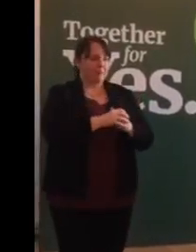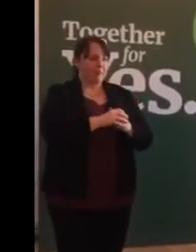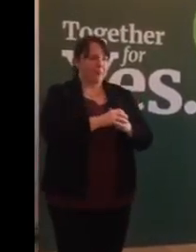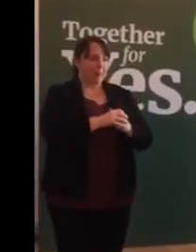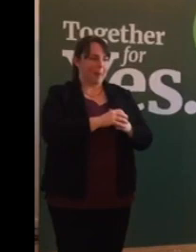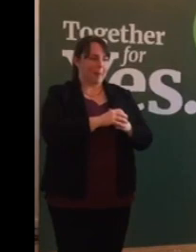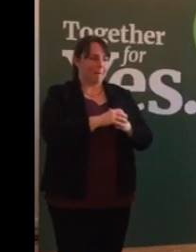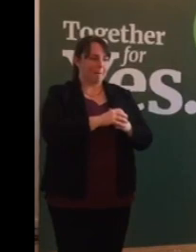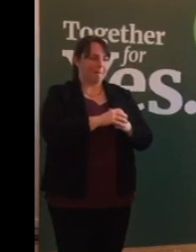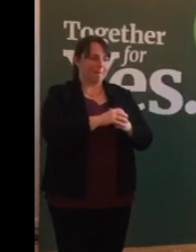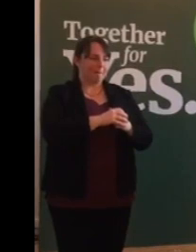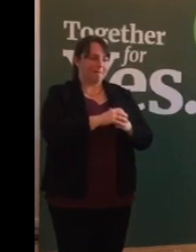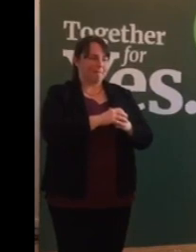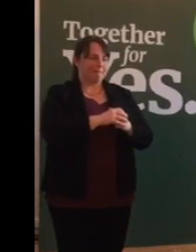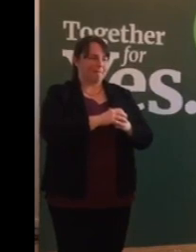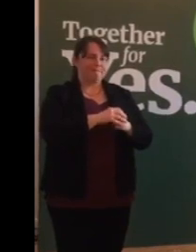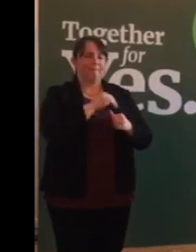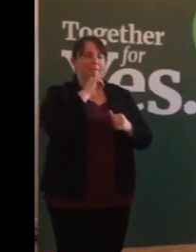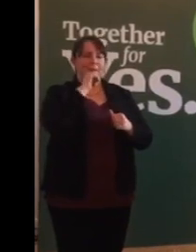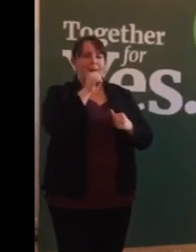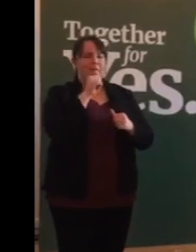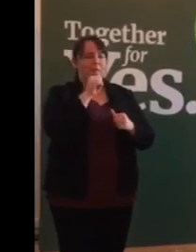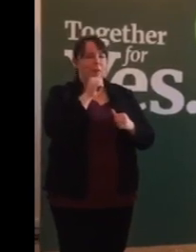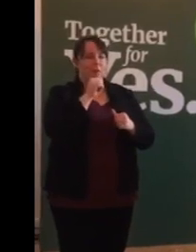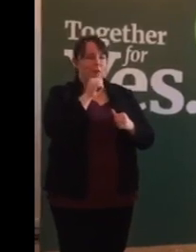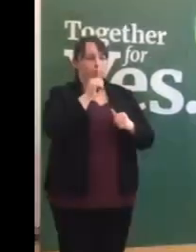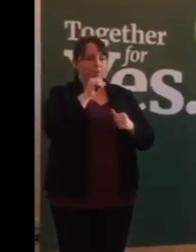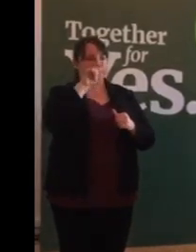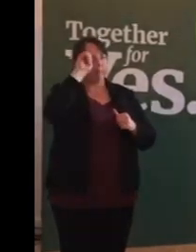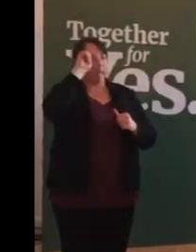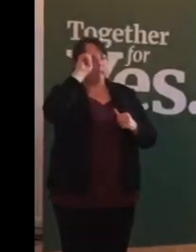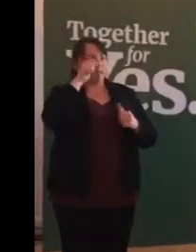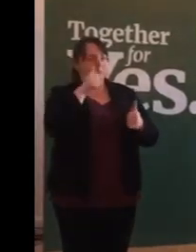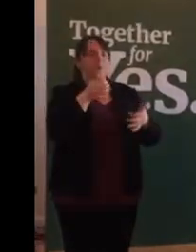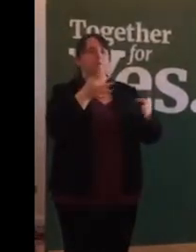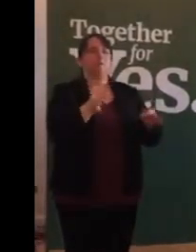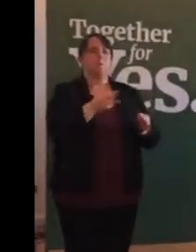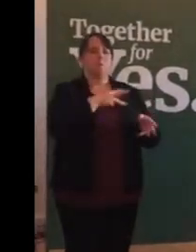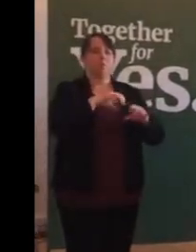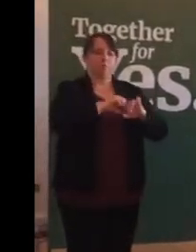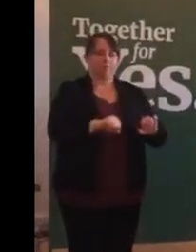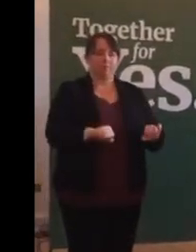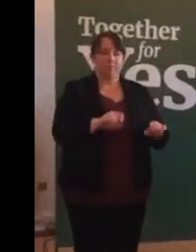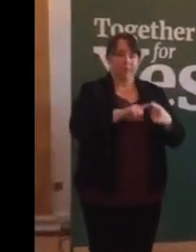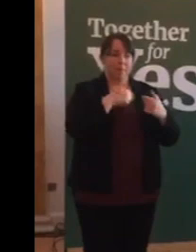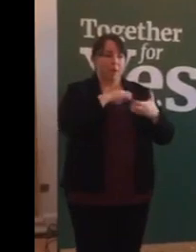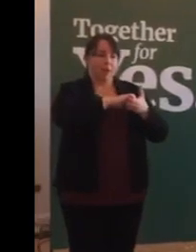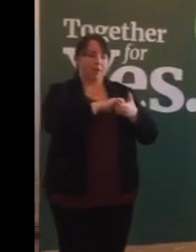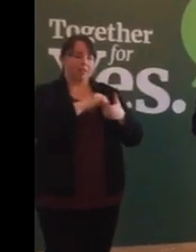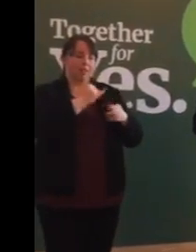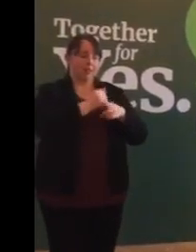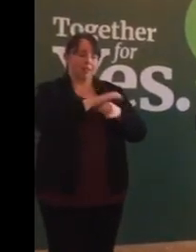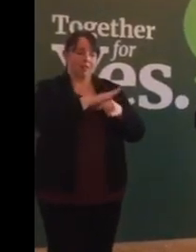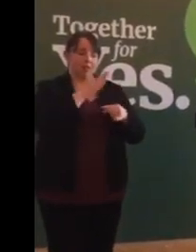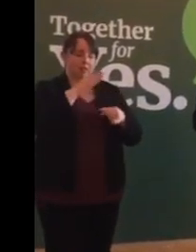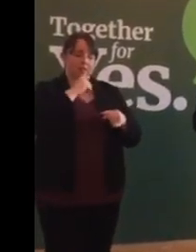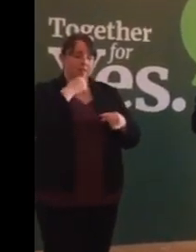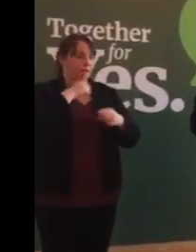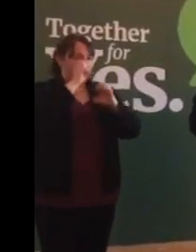There is no diagnostic test for rape. My colleagues who work in this area have been very clear about this.